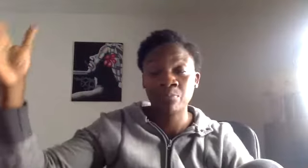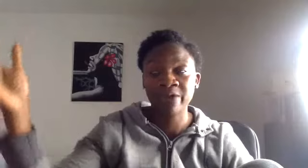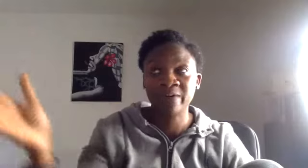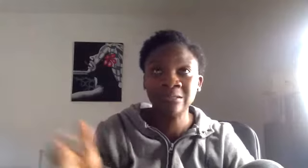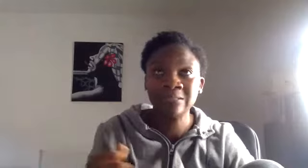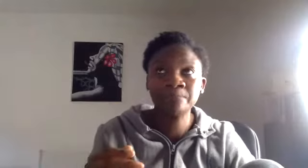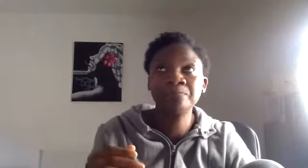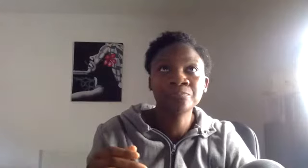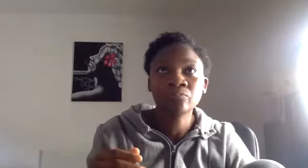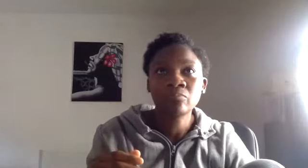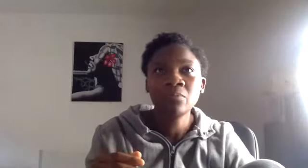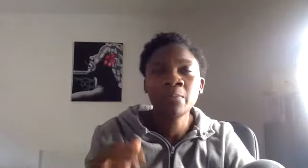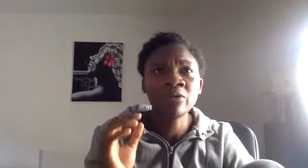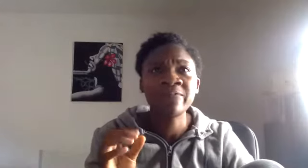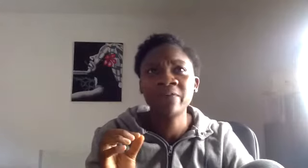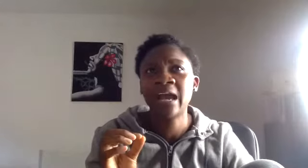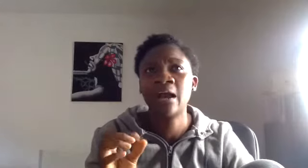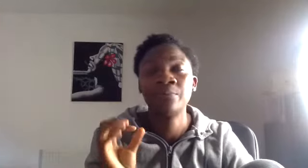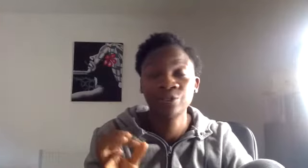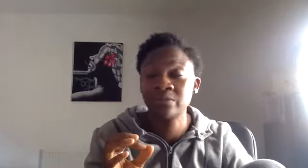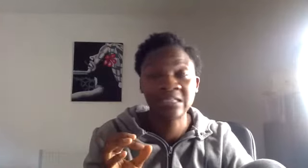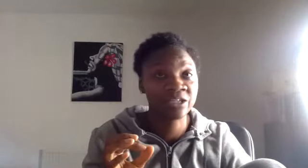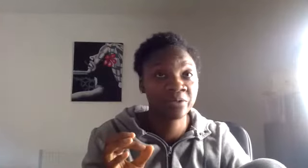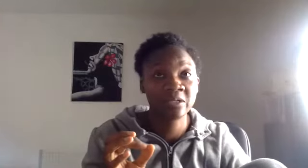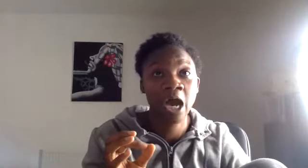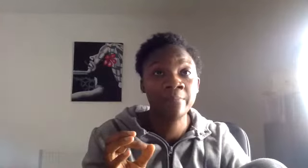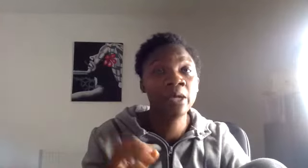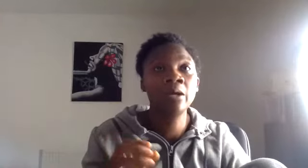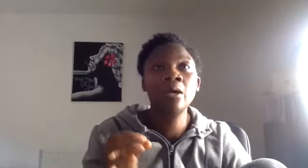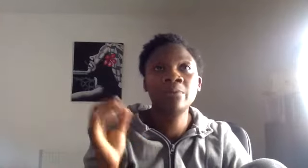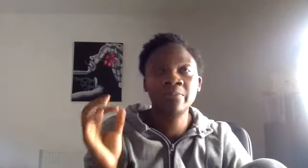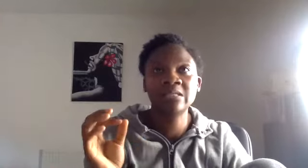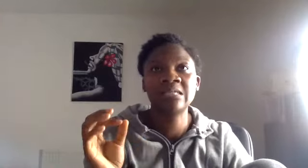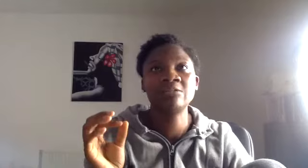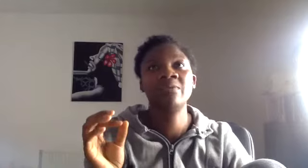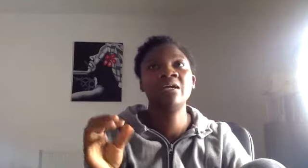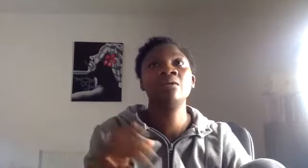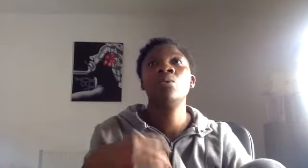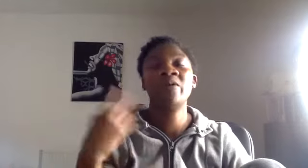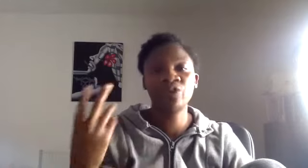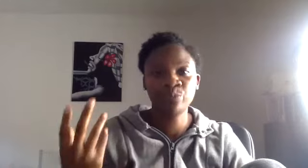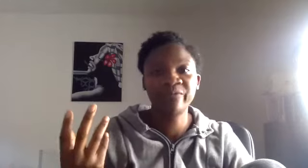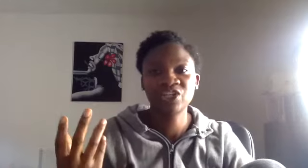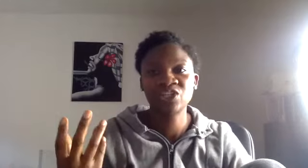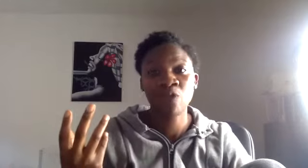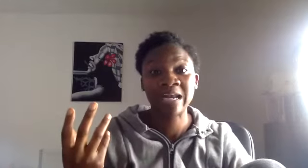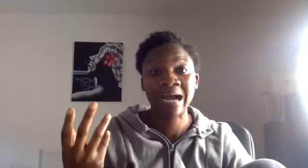profiles. But I'll never forget. I'm not sure I was listening to the time. But the person said to me, whatever your profession is right now,